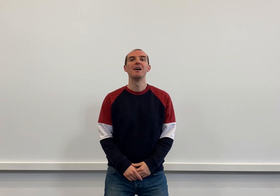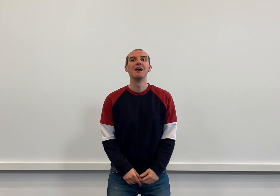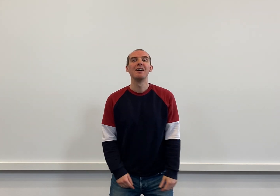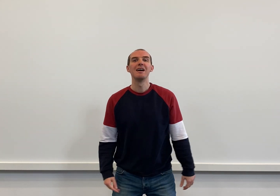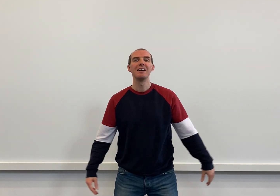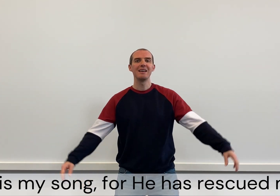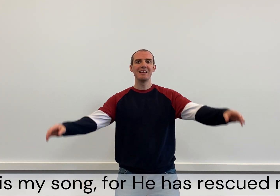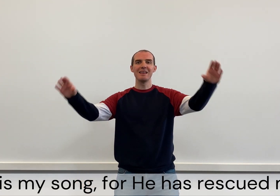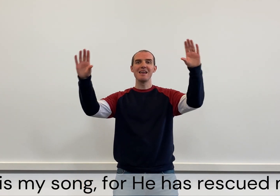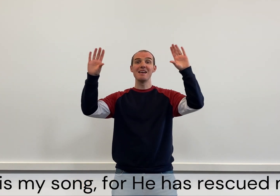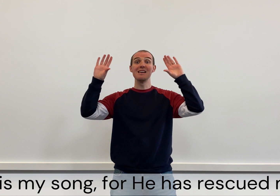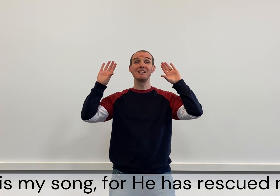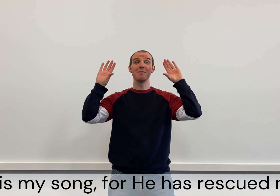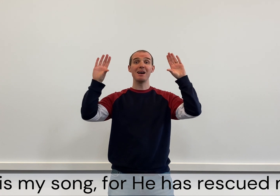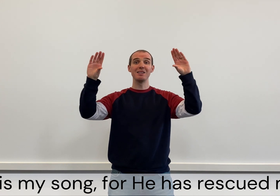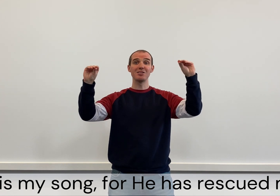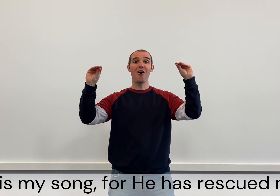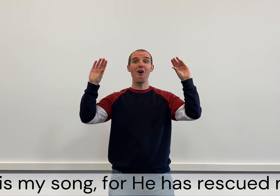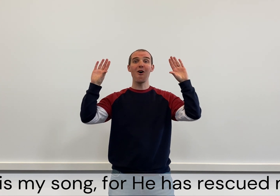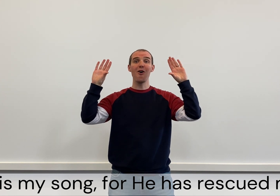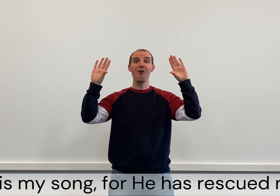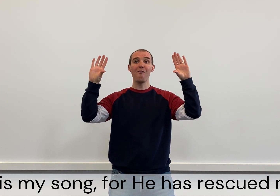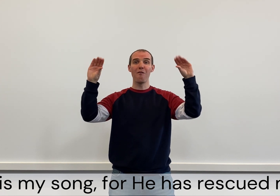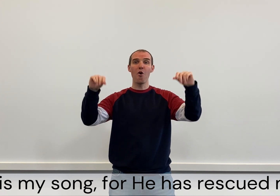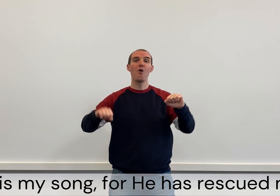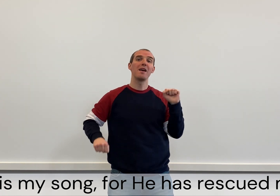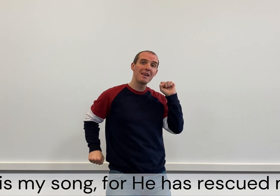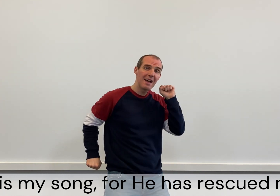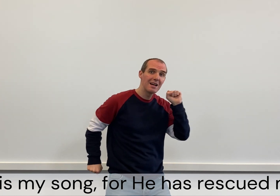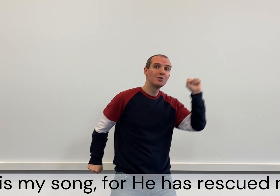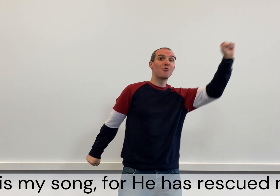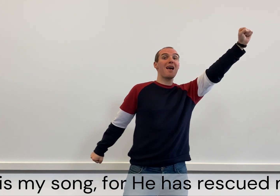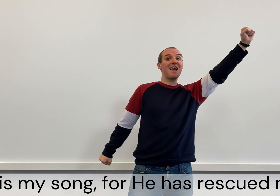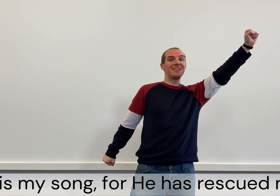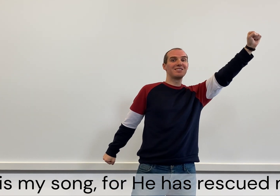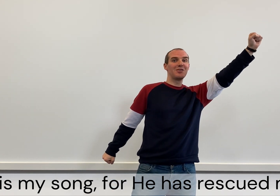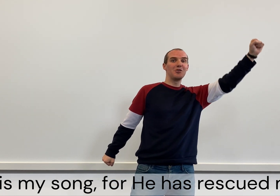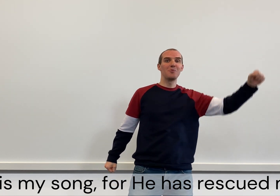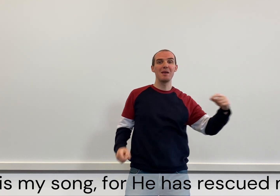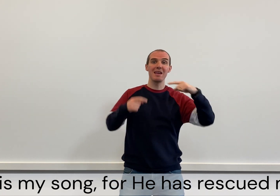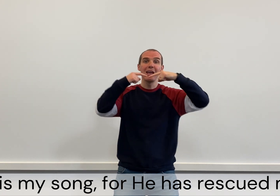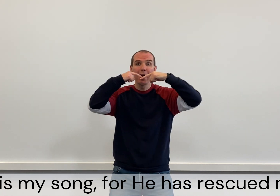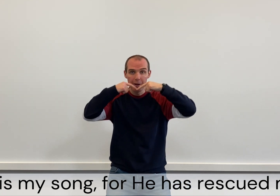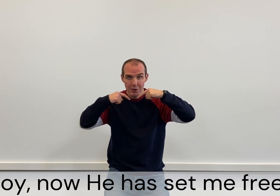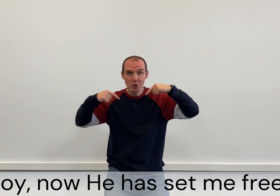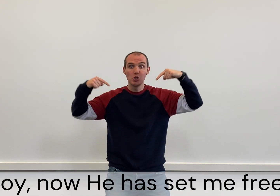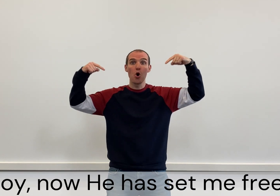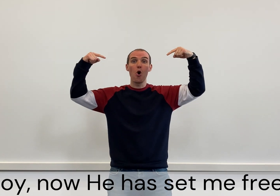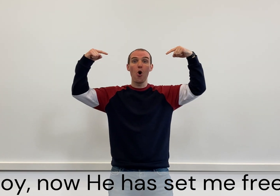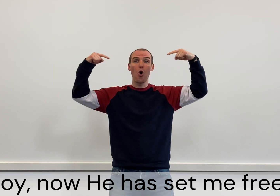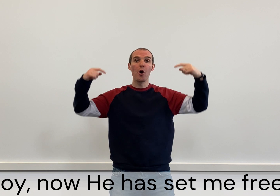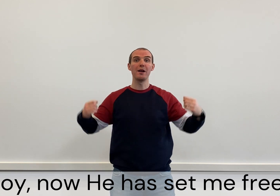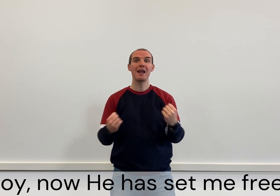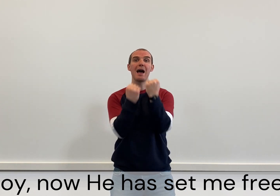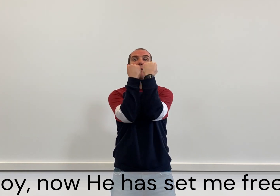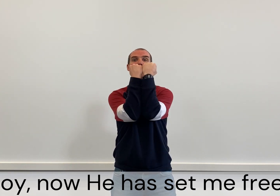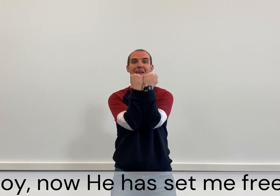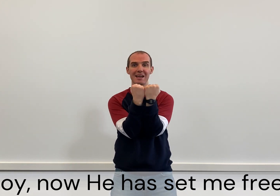He is my song, for He has rescued me. Joy, now He